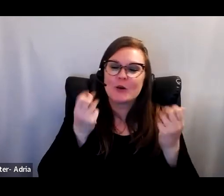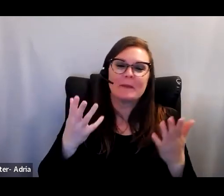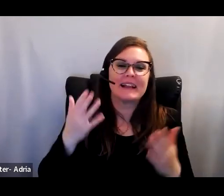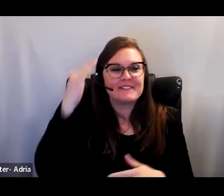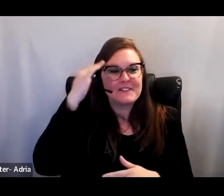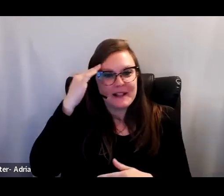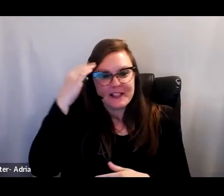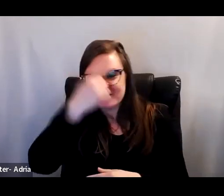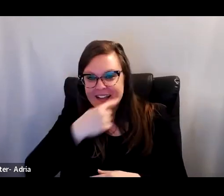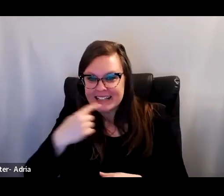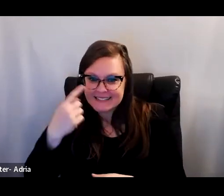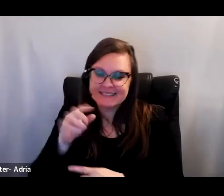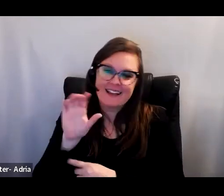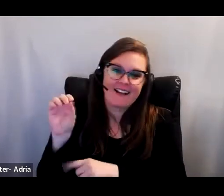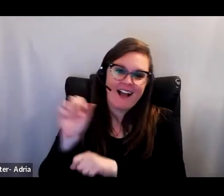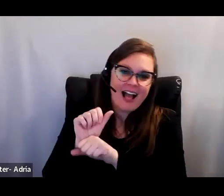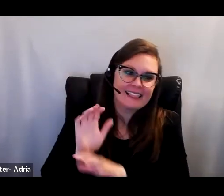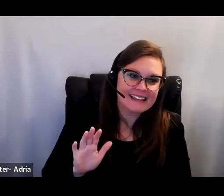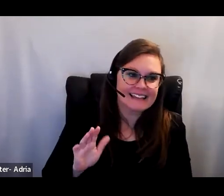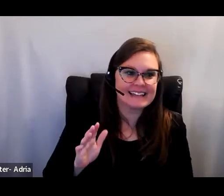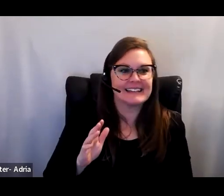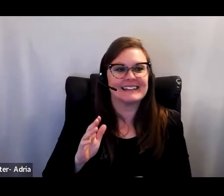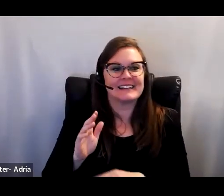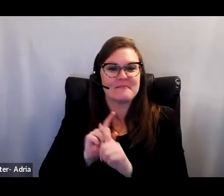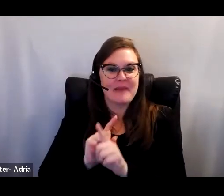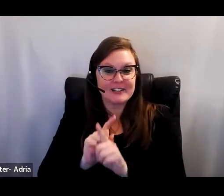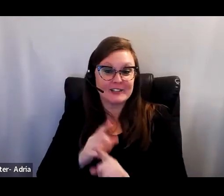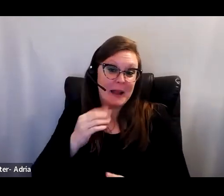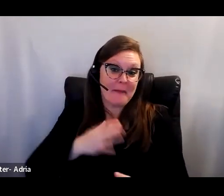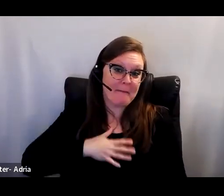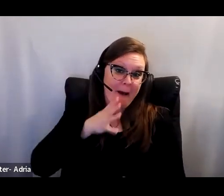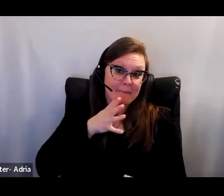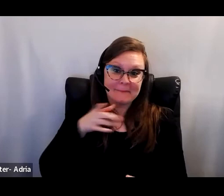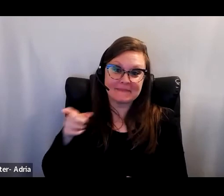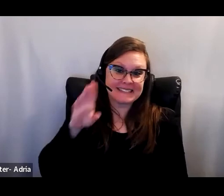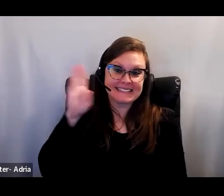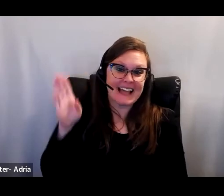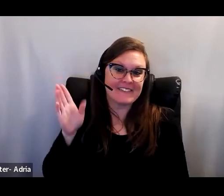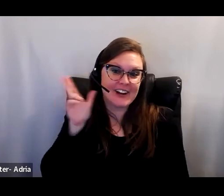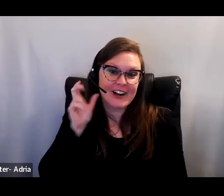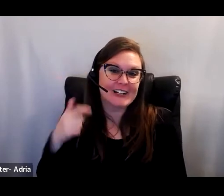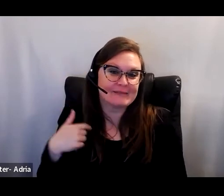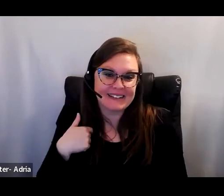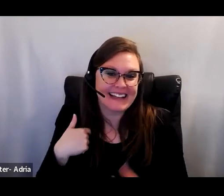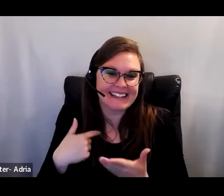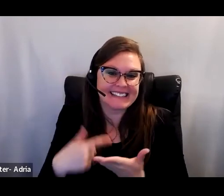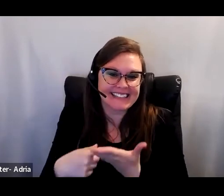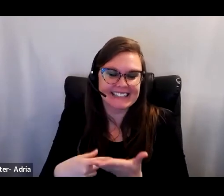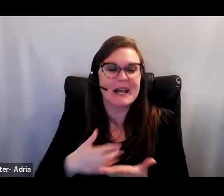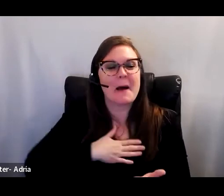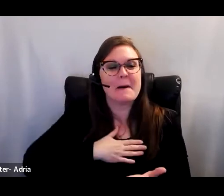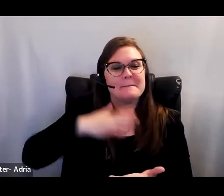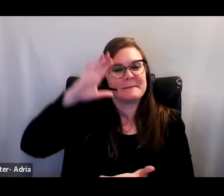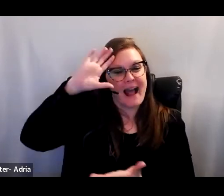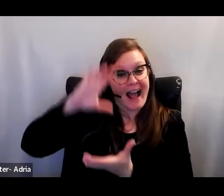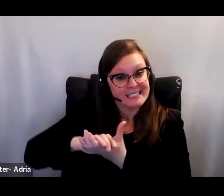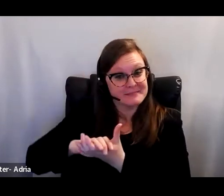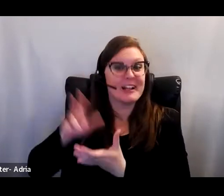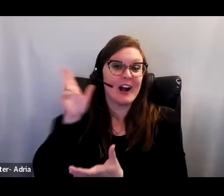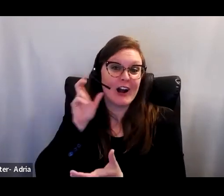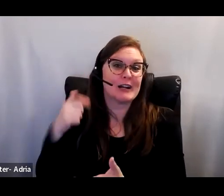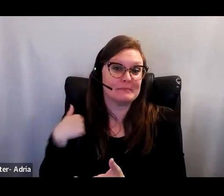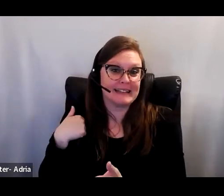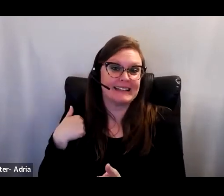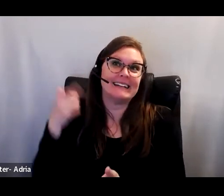and mentors, and also my mom who's never heard me give a talk before. And my husband has heard me give this talk way too many times